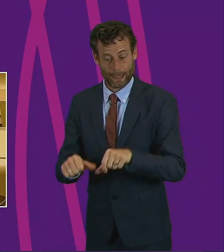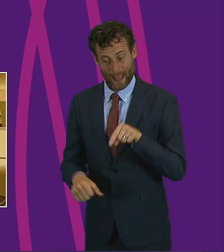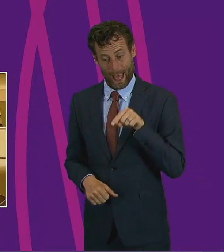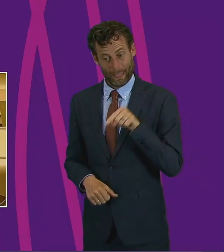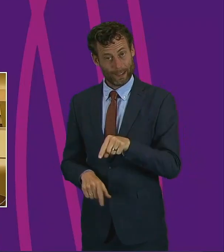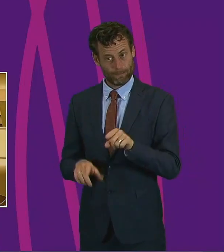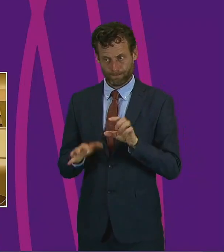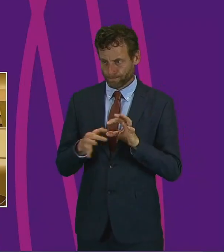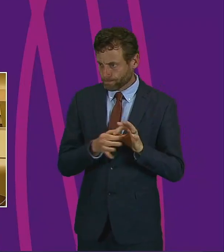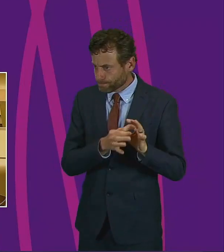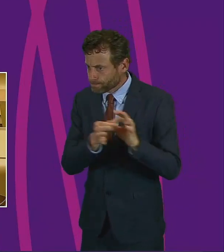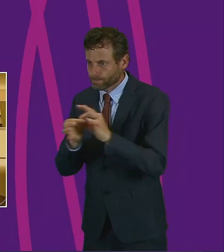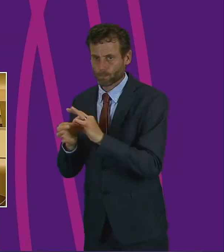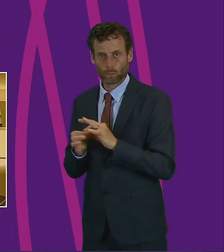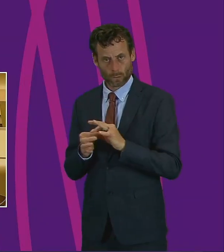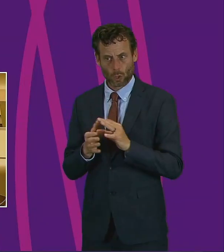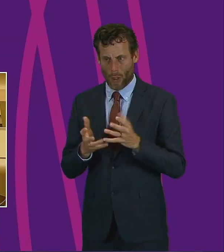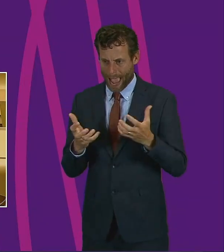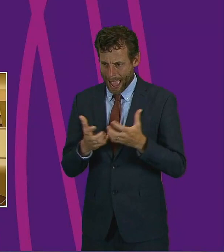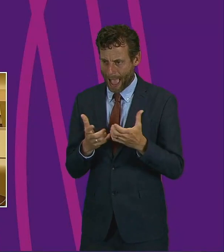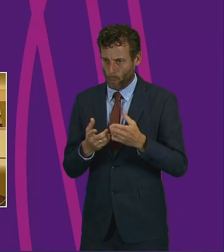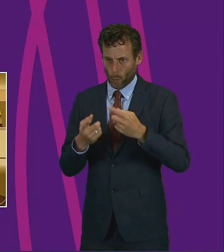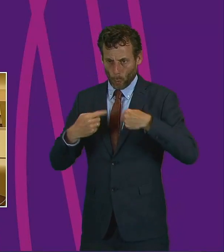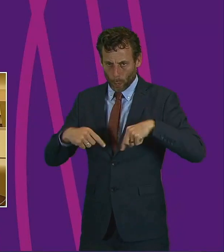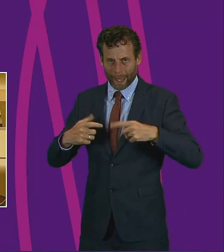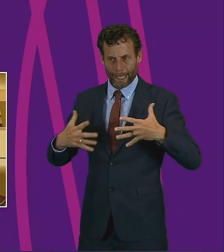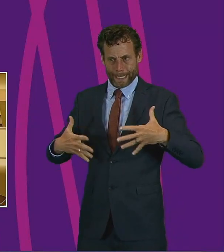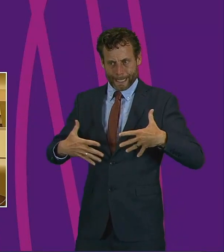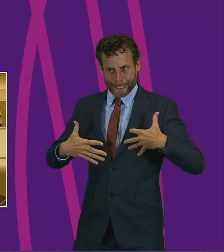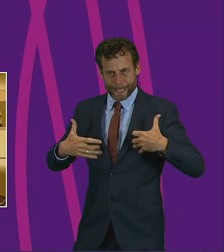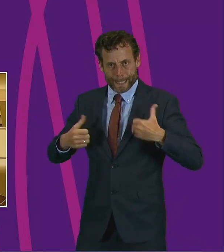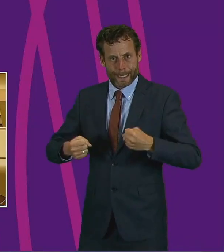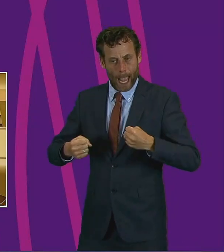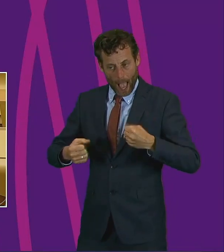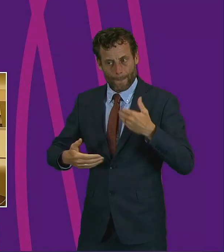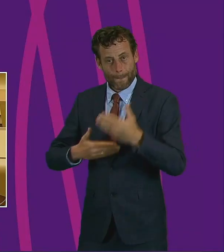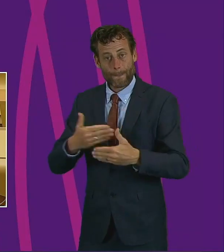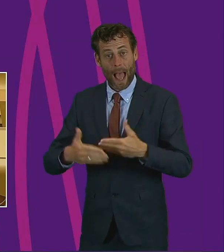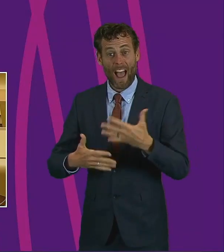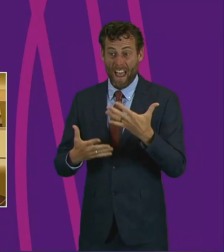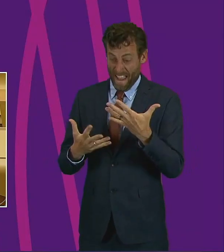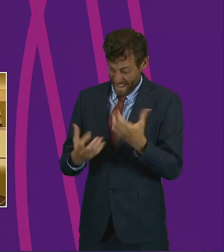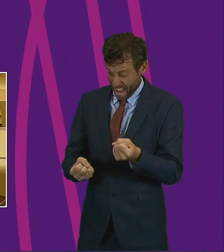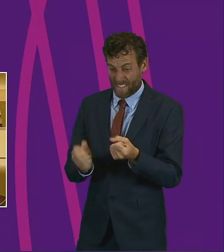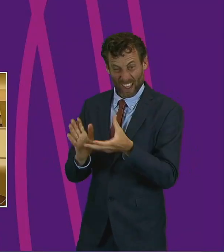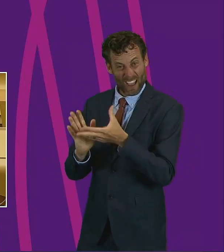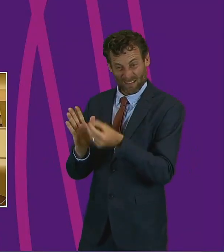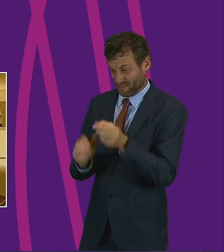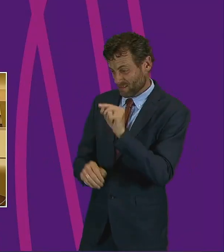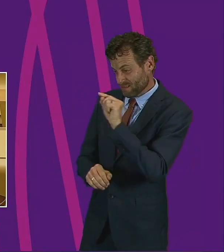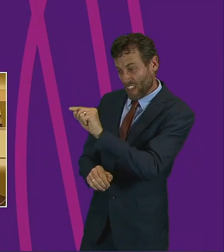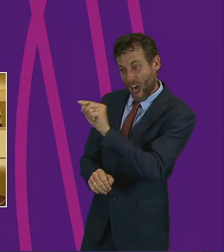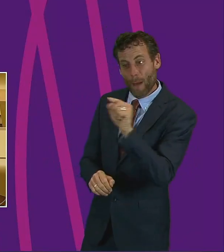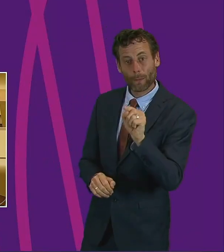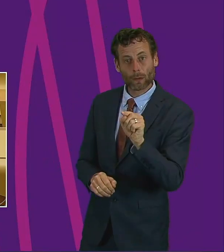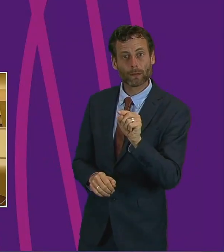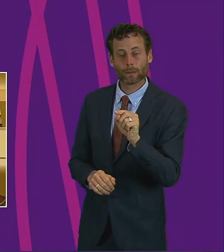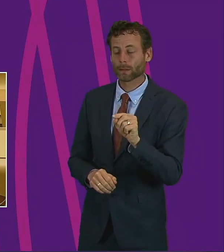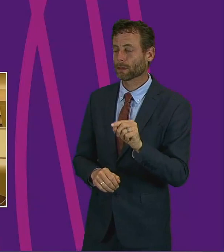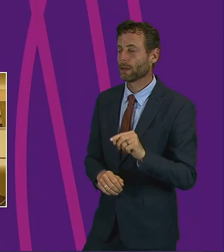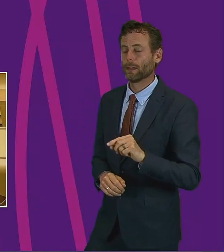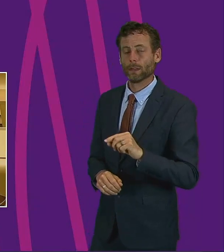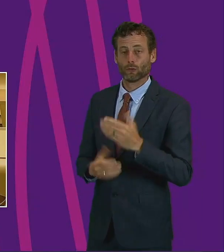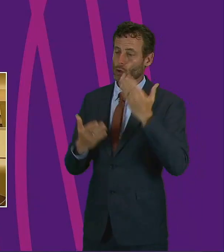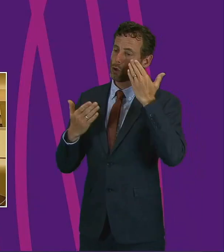that there have been some great examples of this already. And to quote directly, organisations and people need to drop their egos,